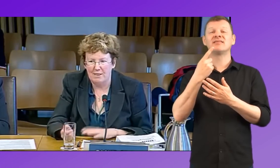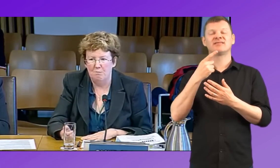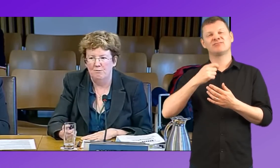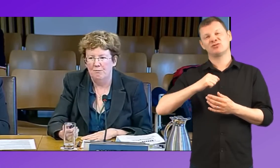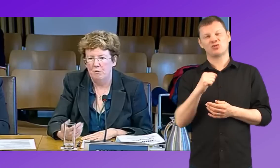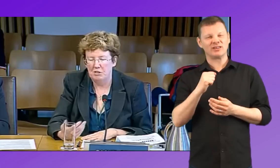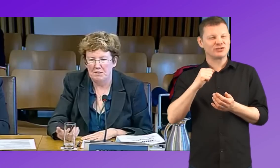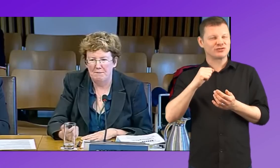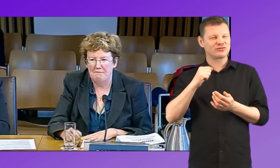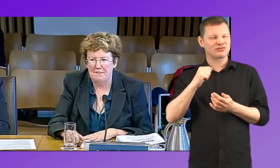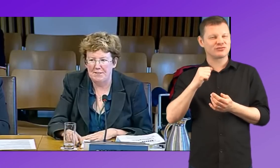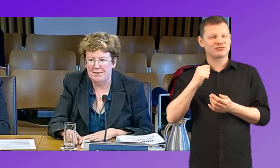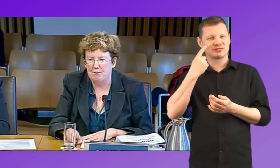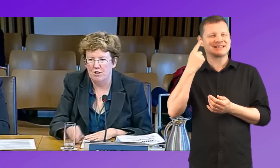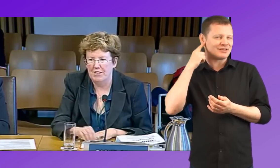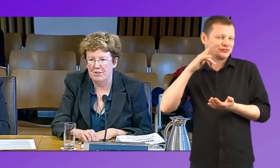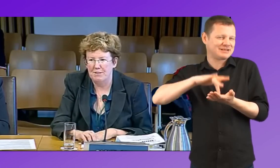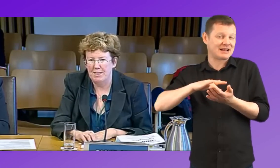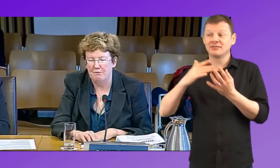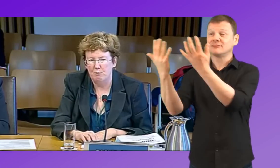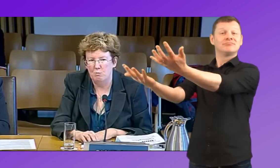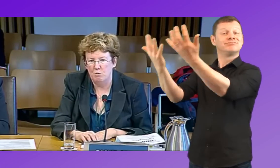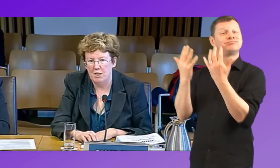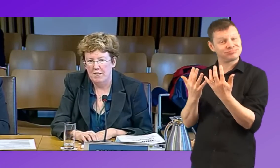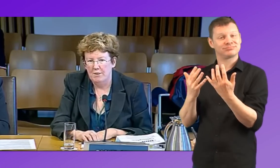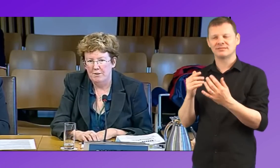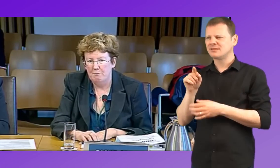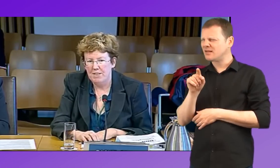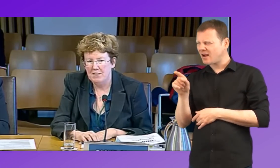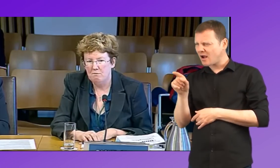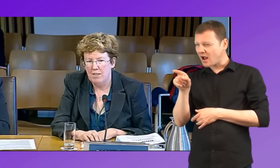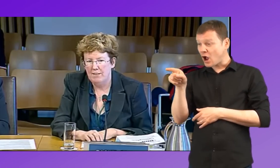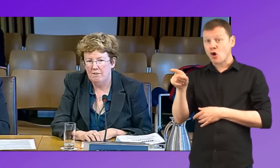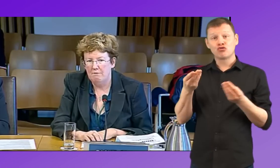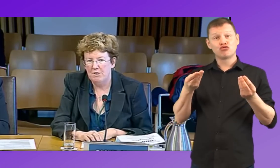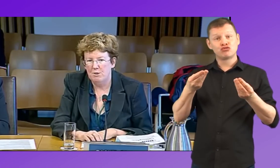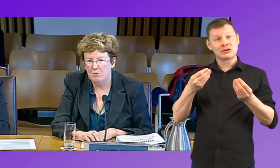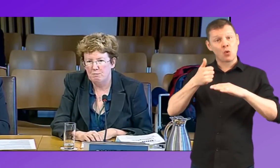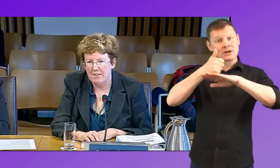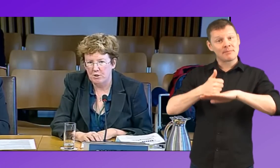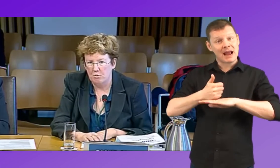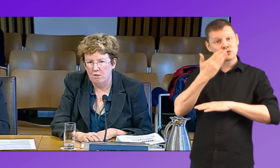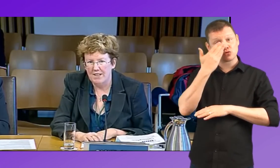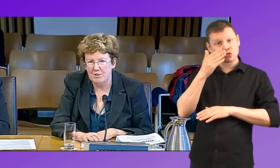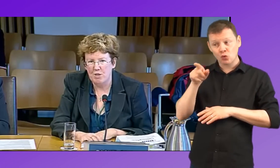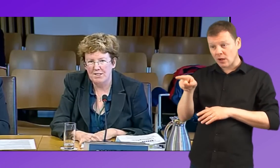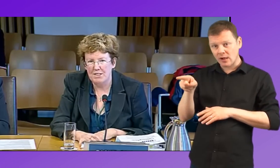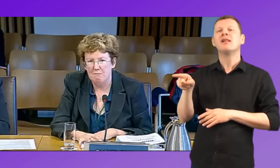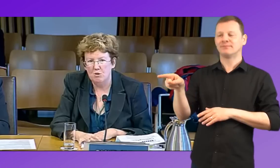example, which sometimes have events at the Scottish Sensory Centre for pupils, that the places where there is a resource-based school, I see much